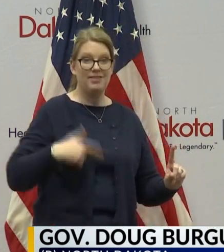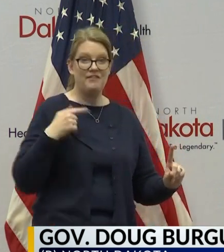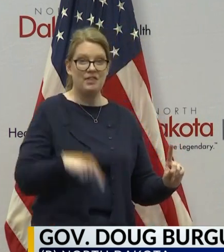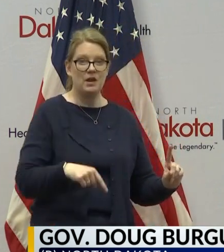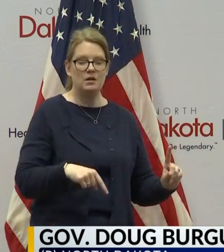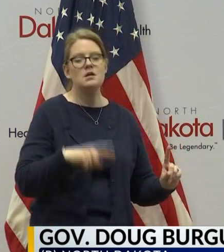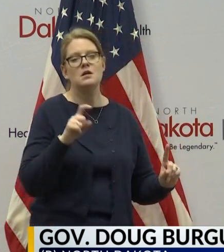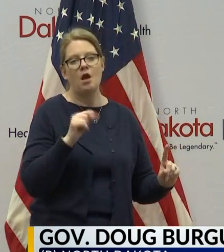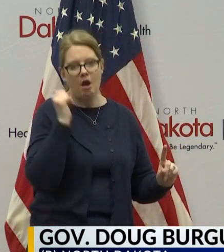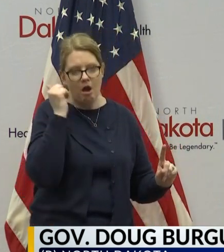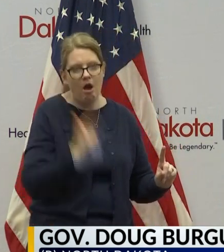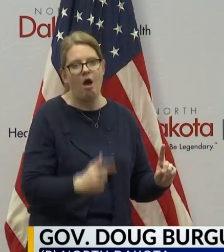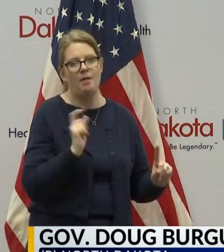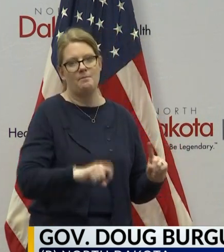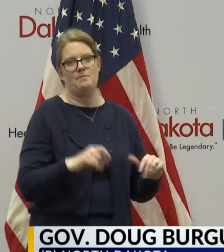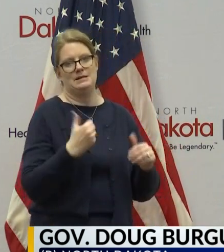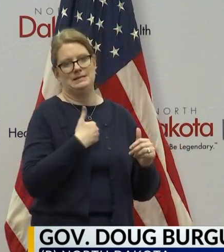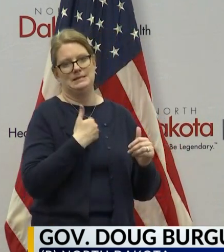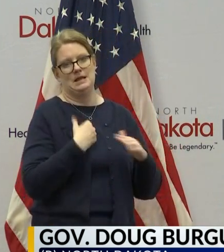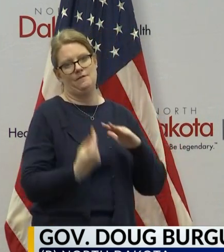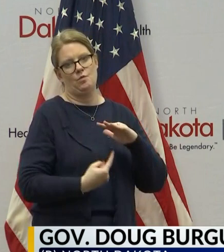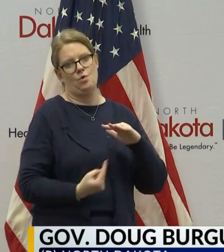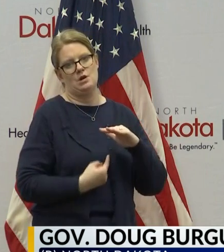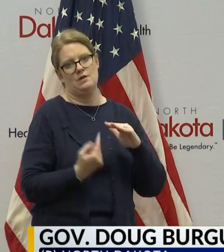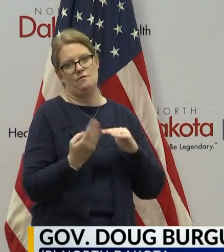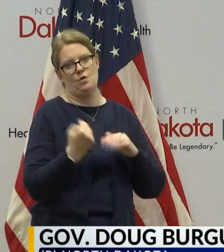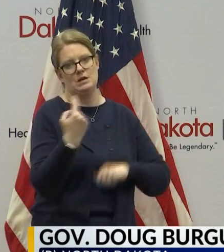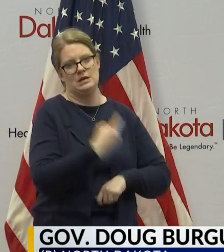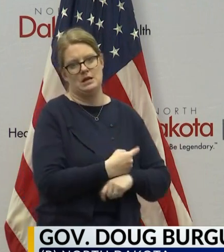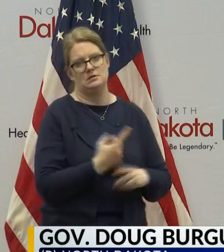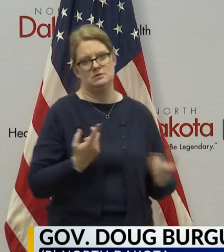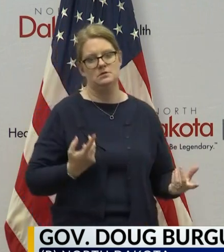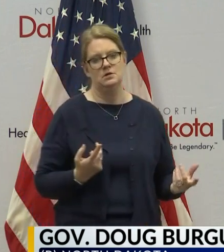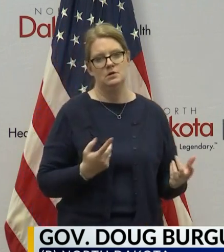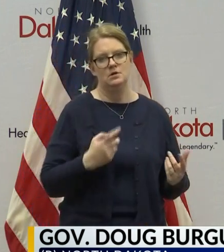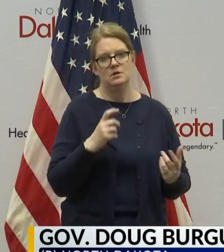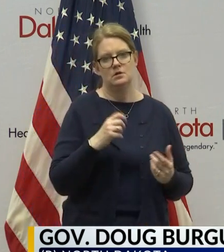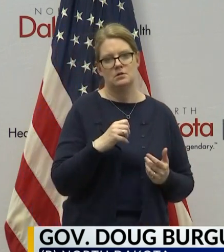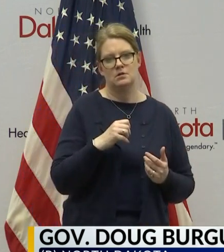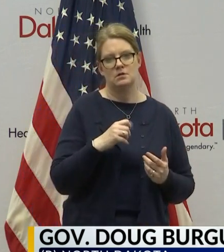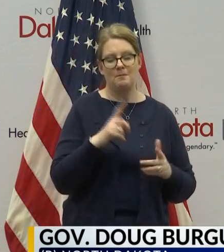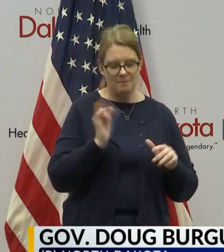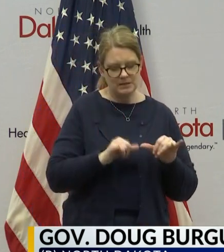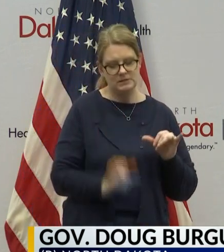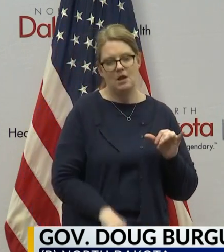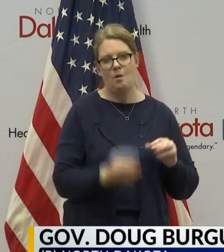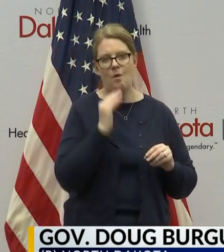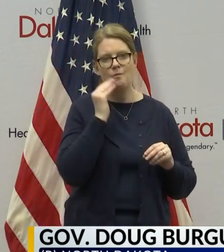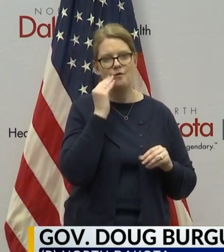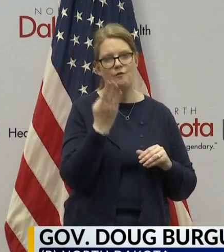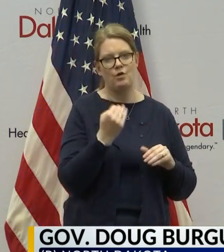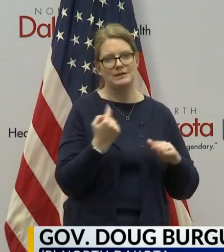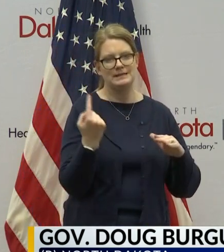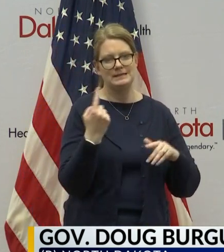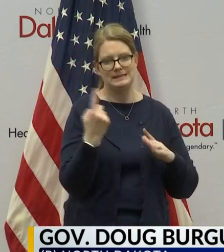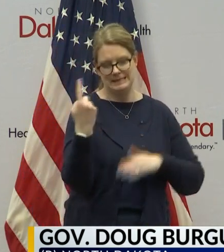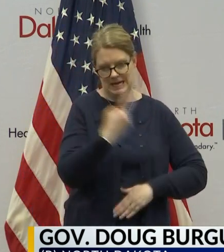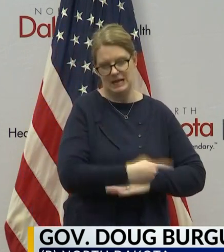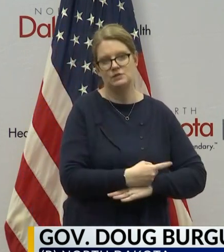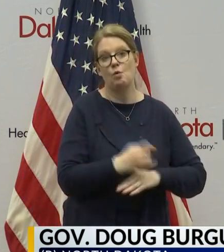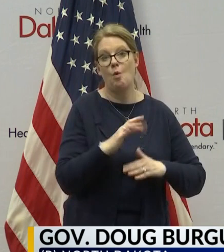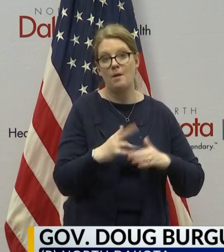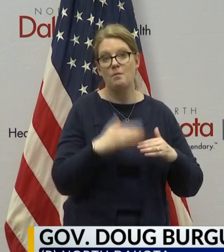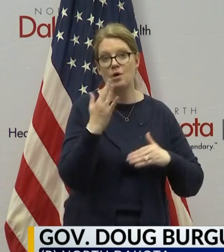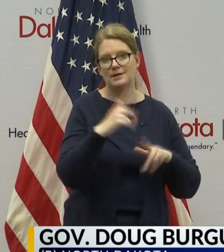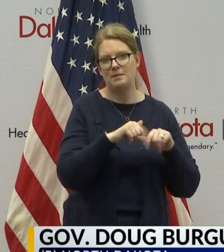14 days from the date of the positive test or unless directed otherwise by the state health officer. Self-quarantining of